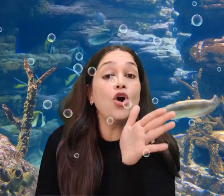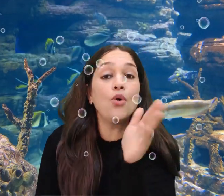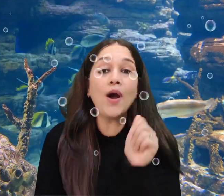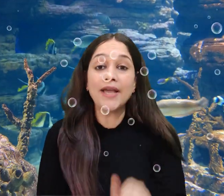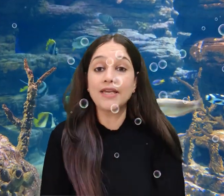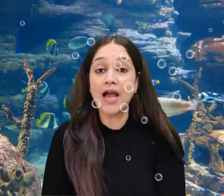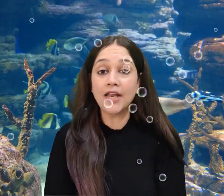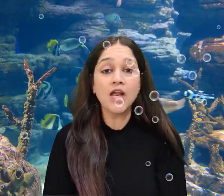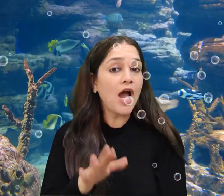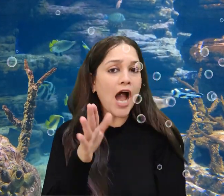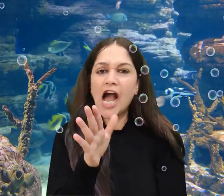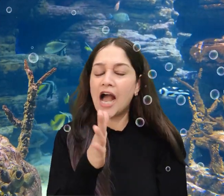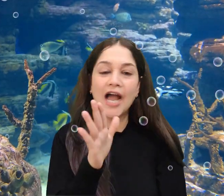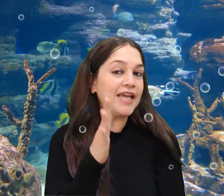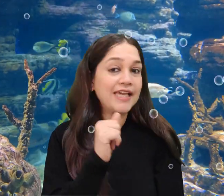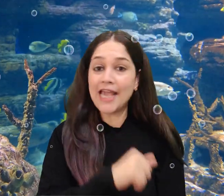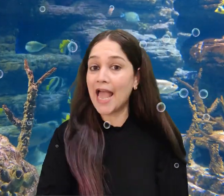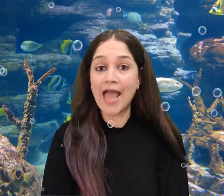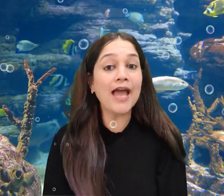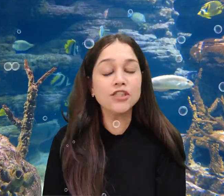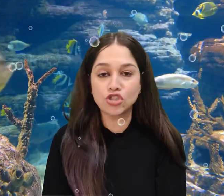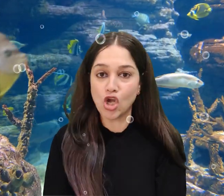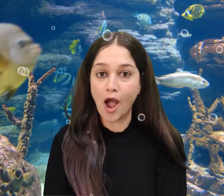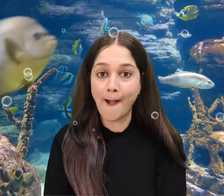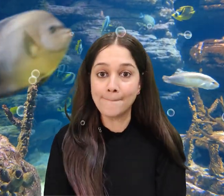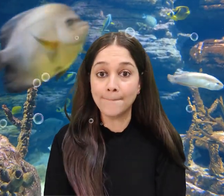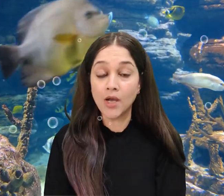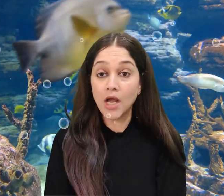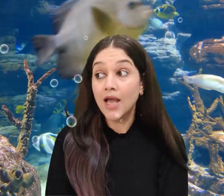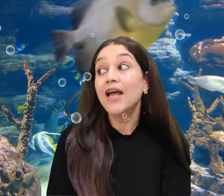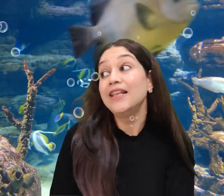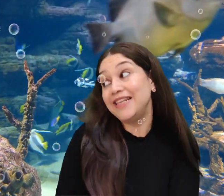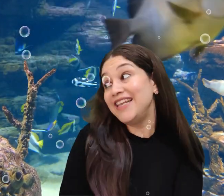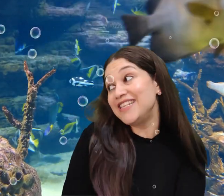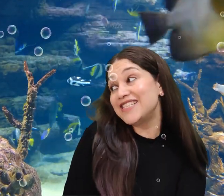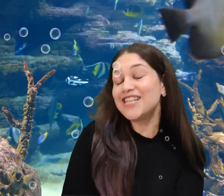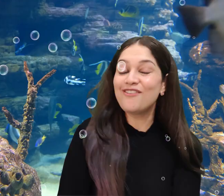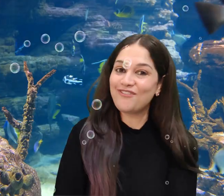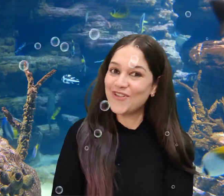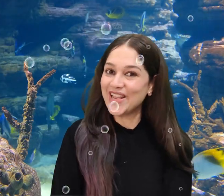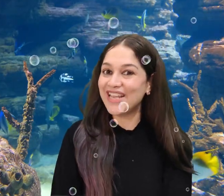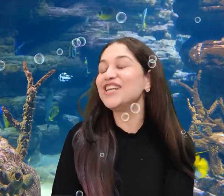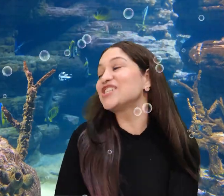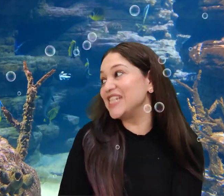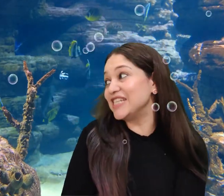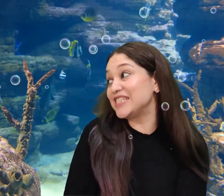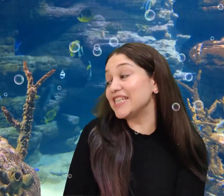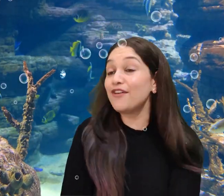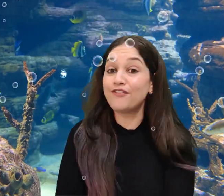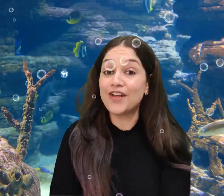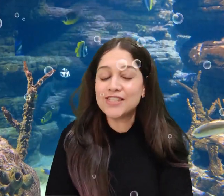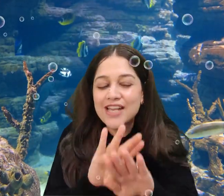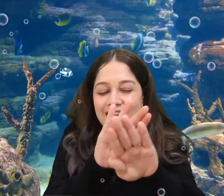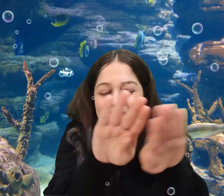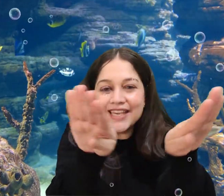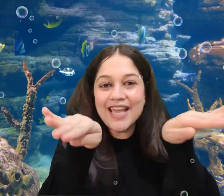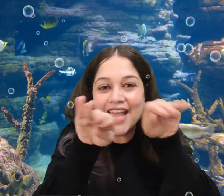no I can't, I can't stomp! Little fish, little fish, can